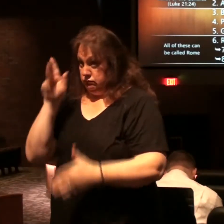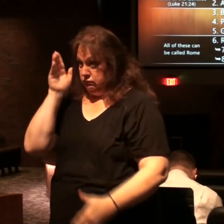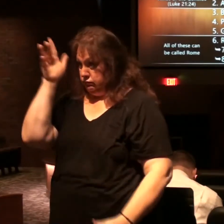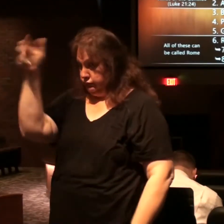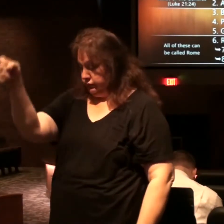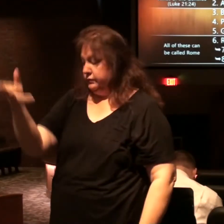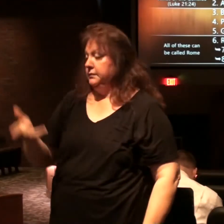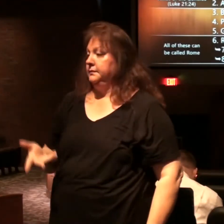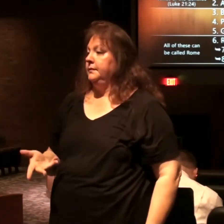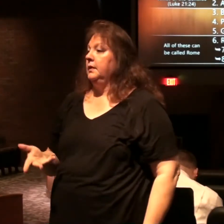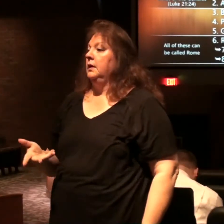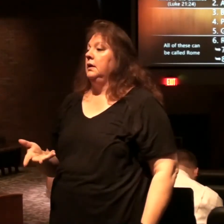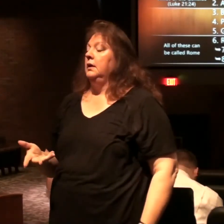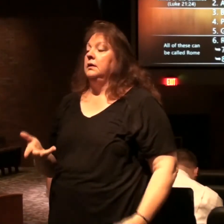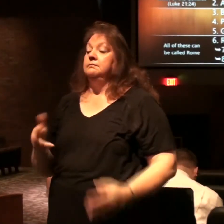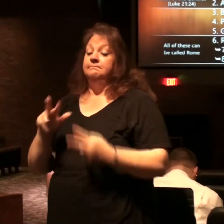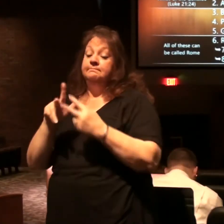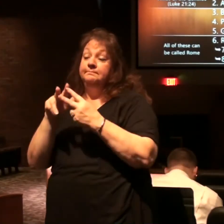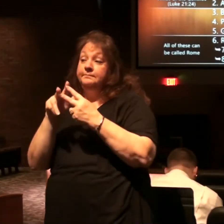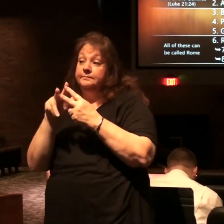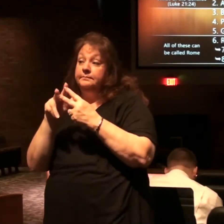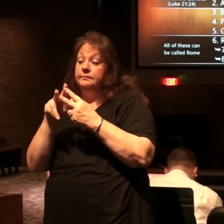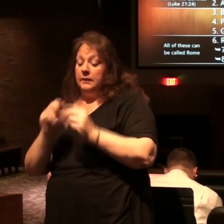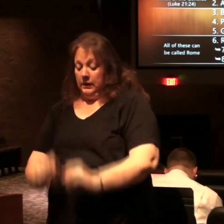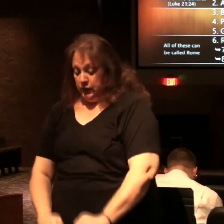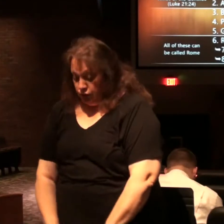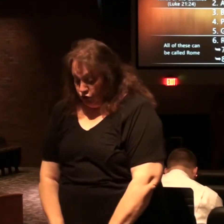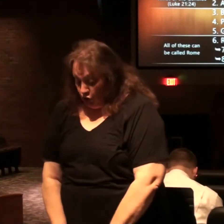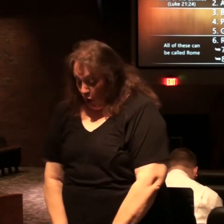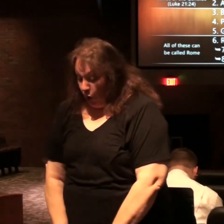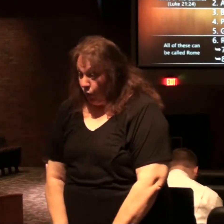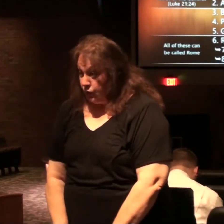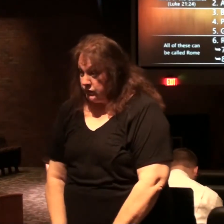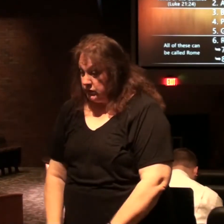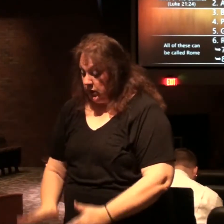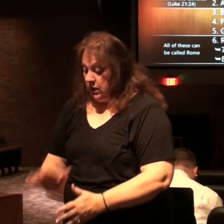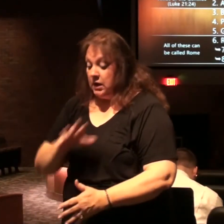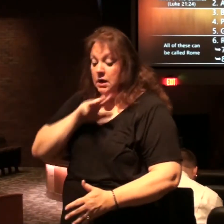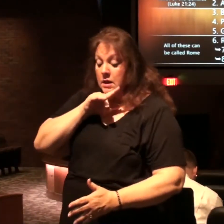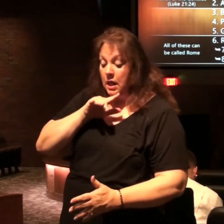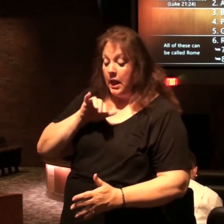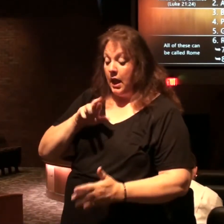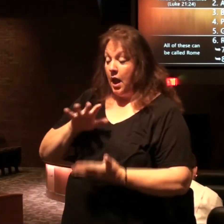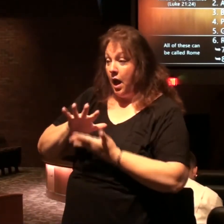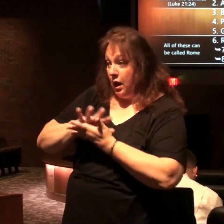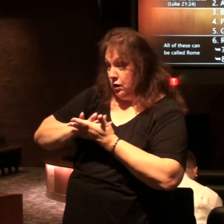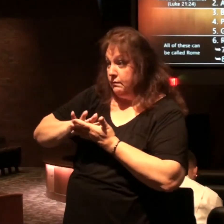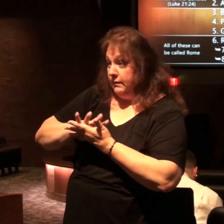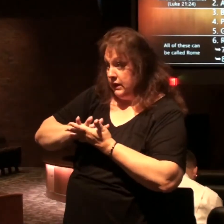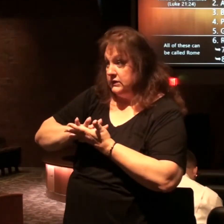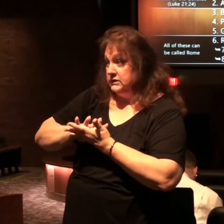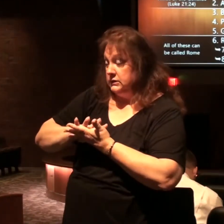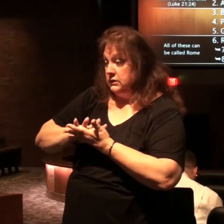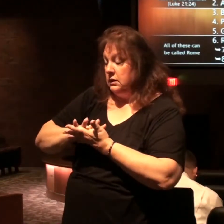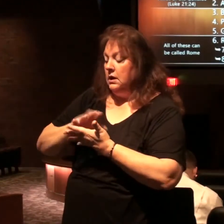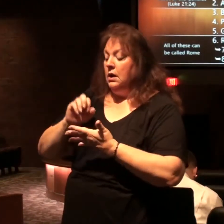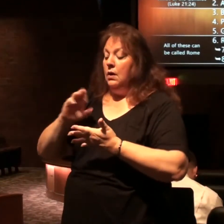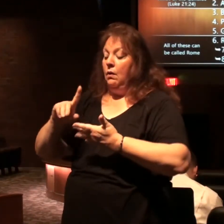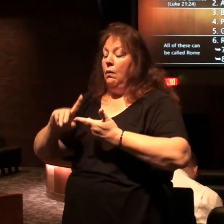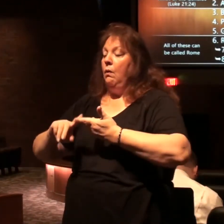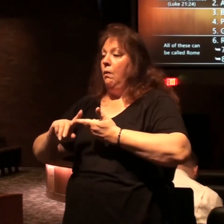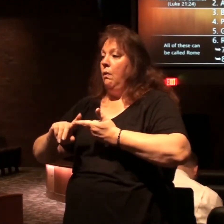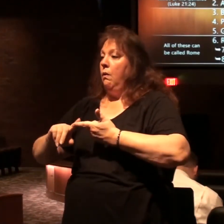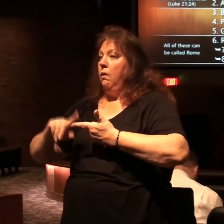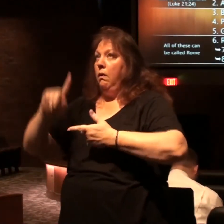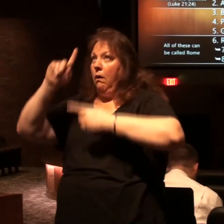they're either toes that have the iron in them they came from the Roman empire where there